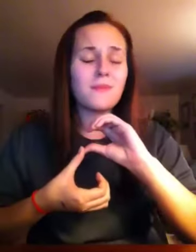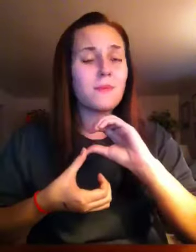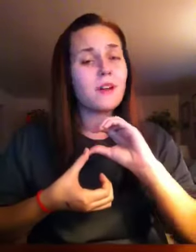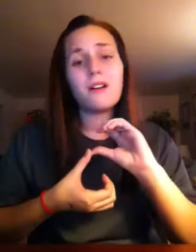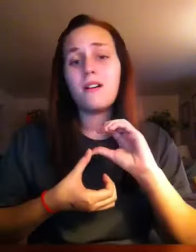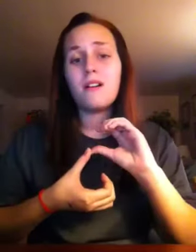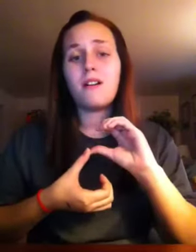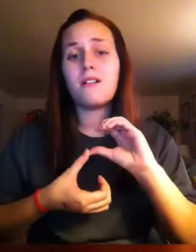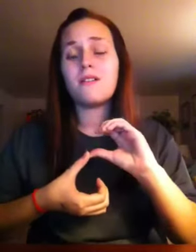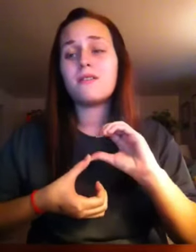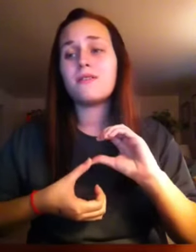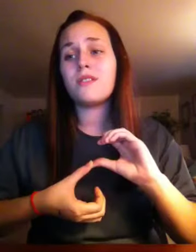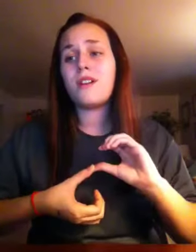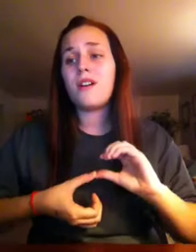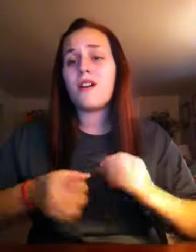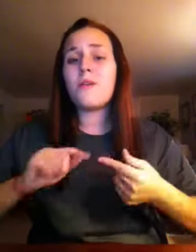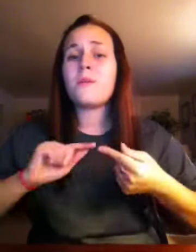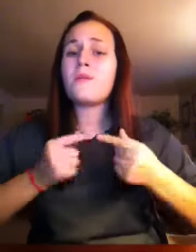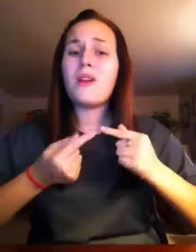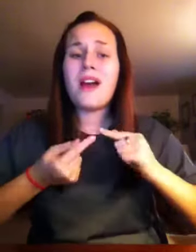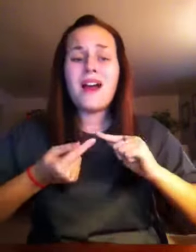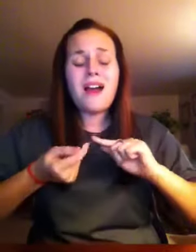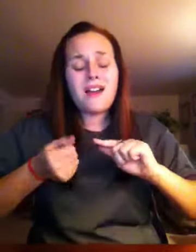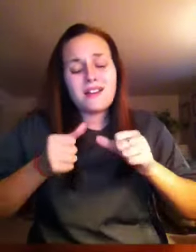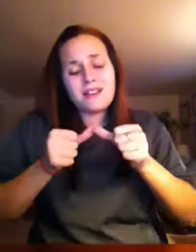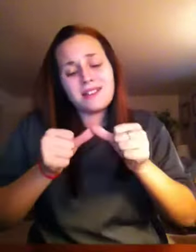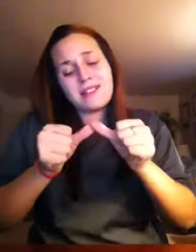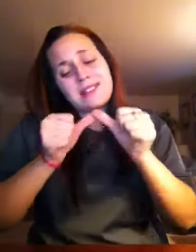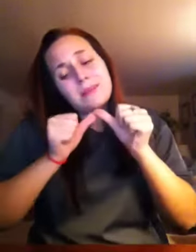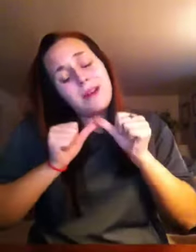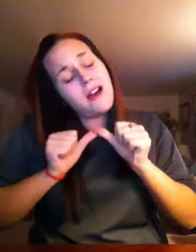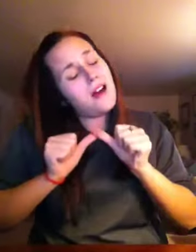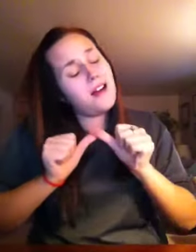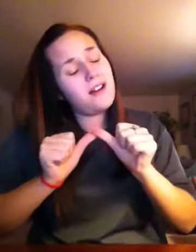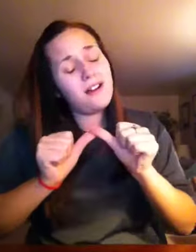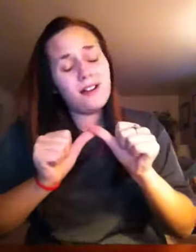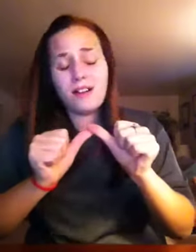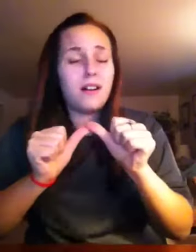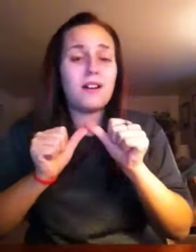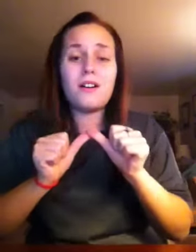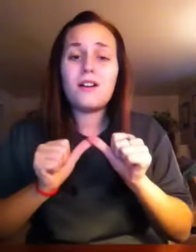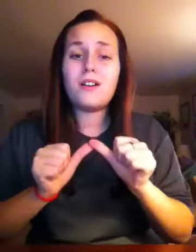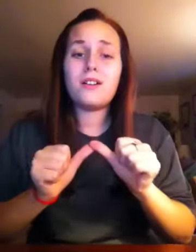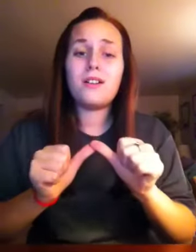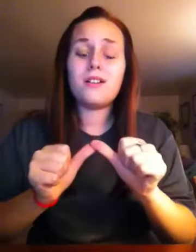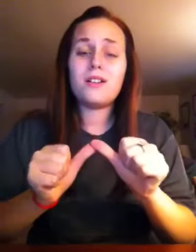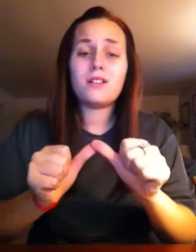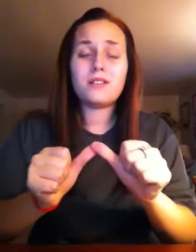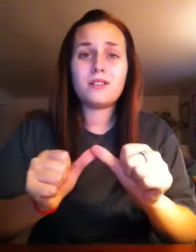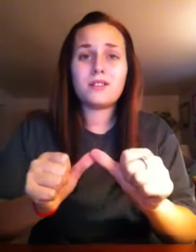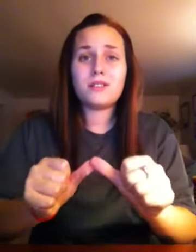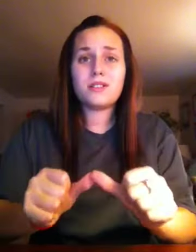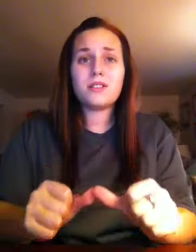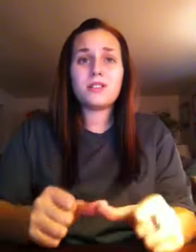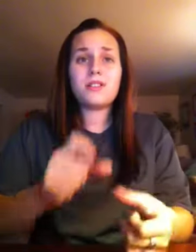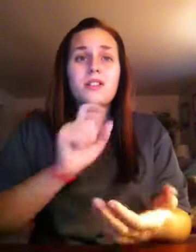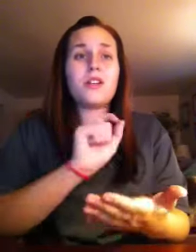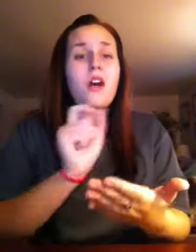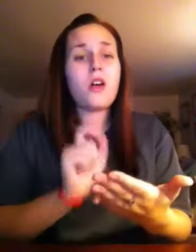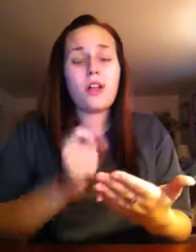my heart Oh, it breaks my heart All